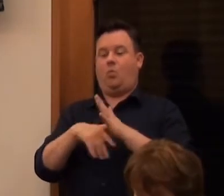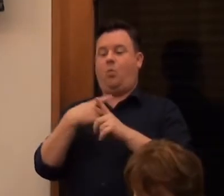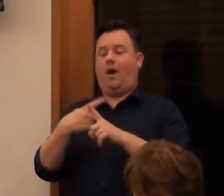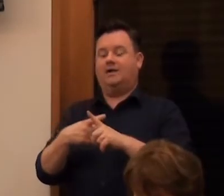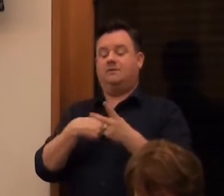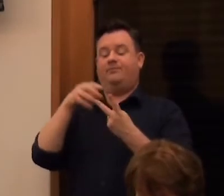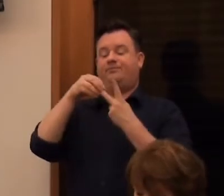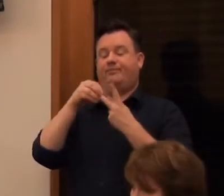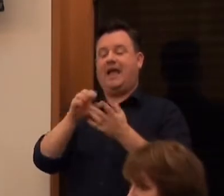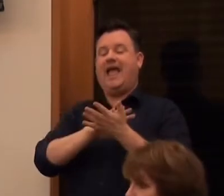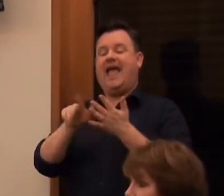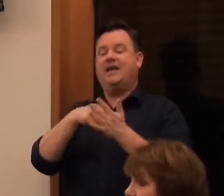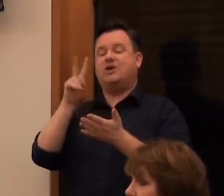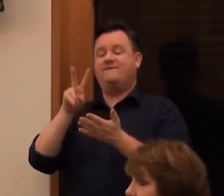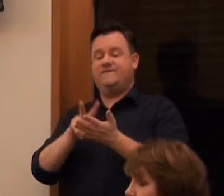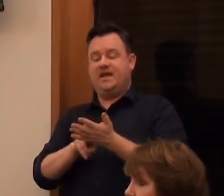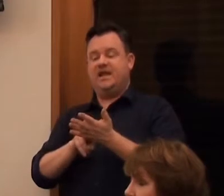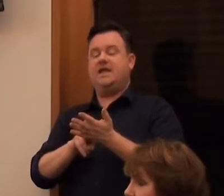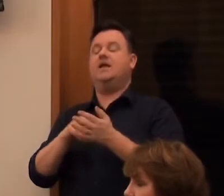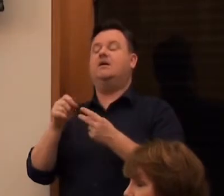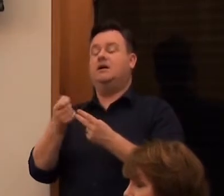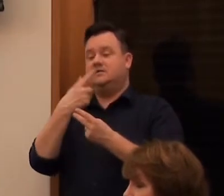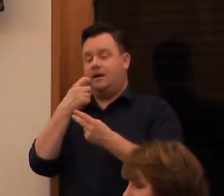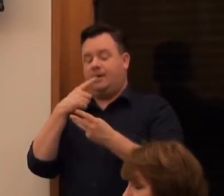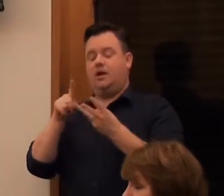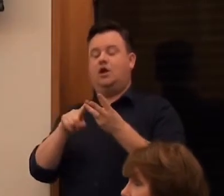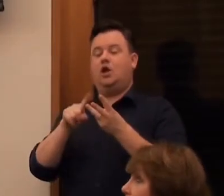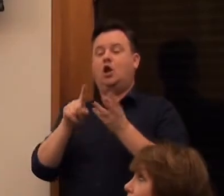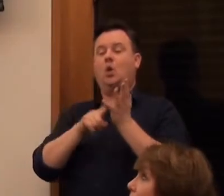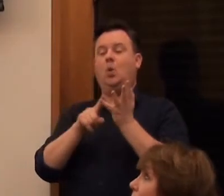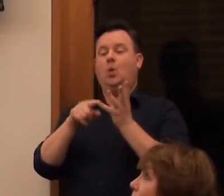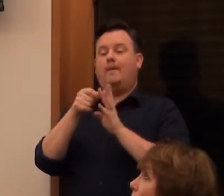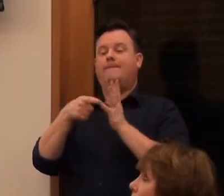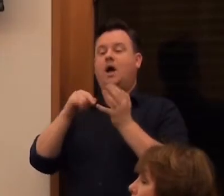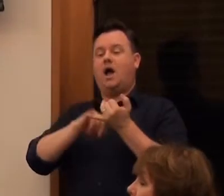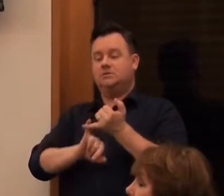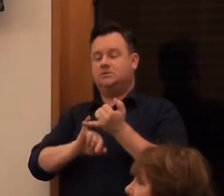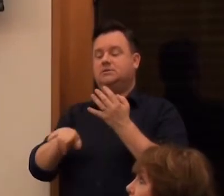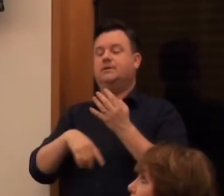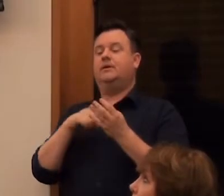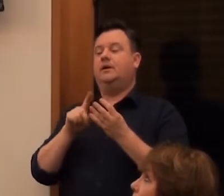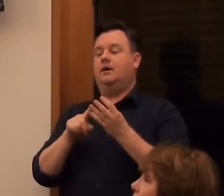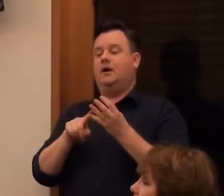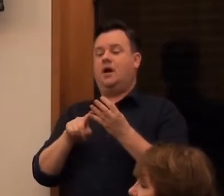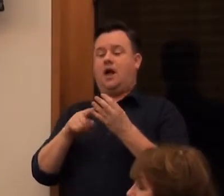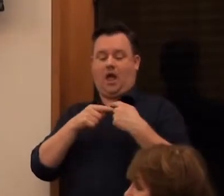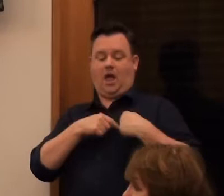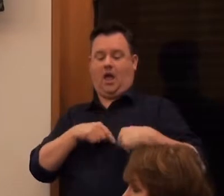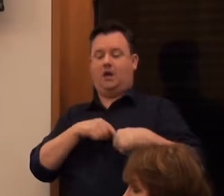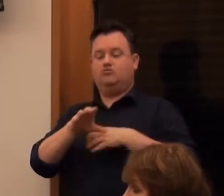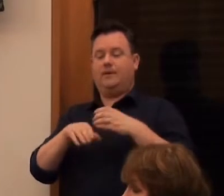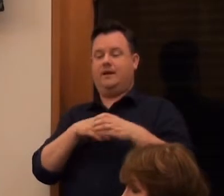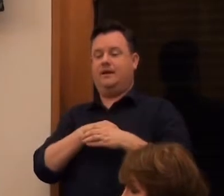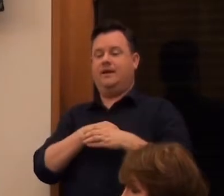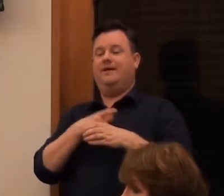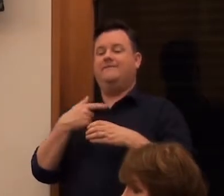was HIV with antiretrovirals. Someone with lupus. Someone who had a heart transplant and had to